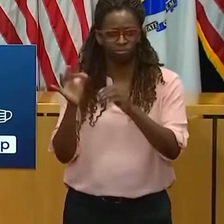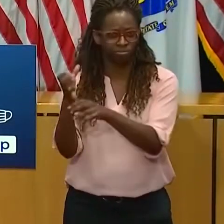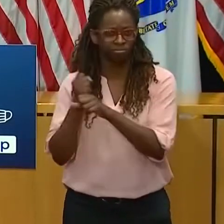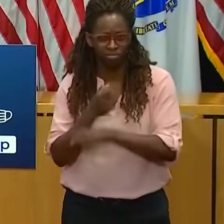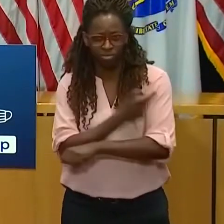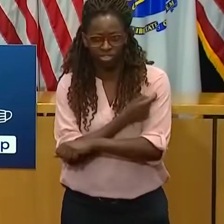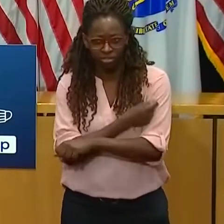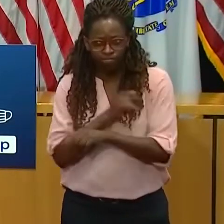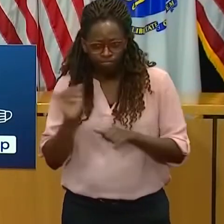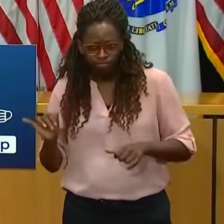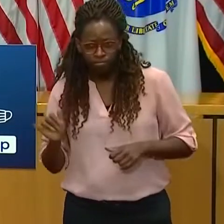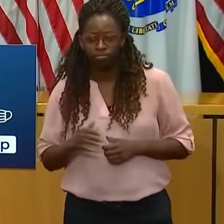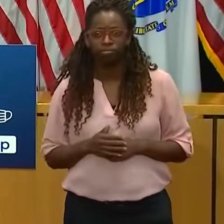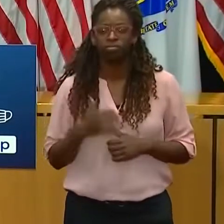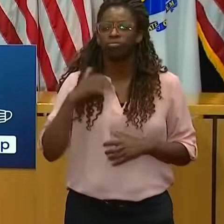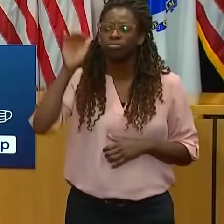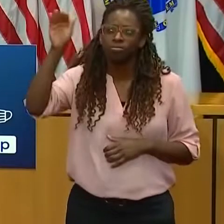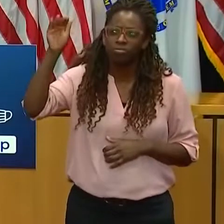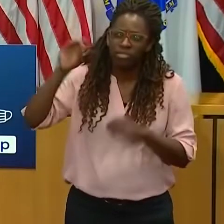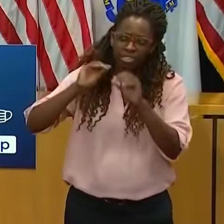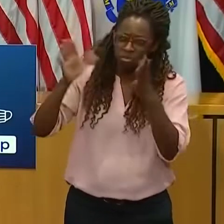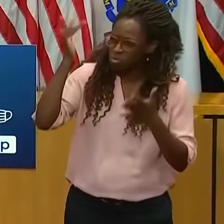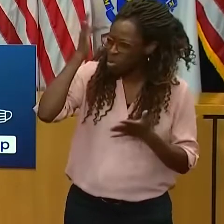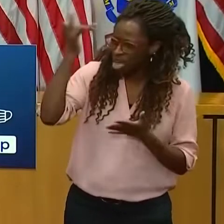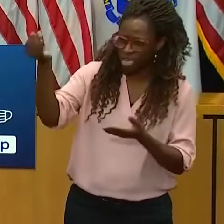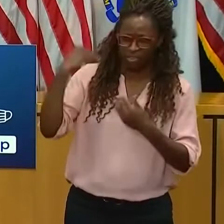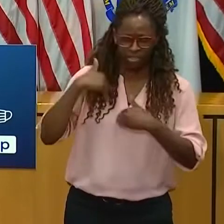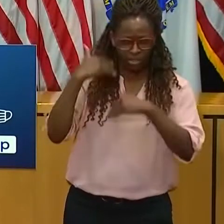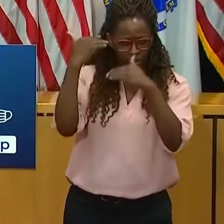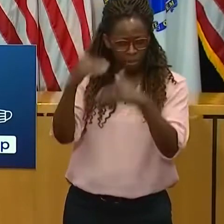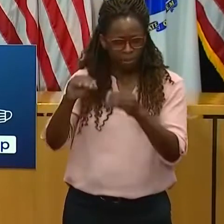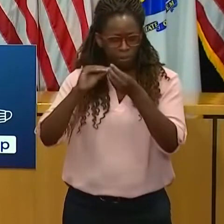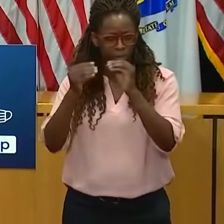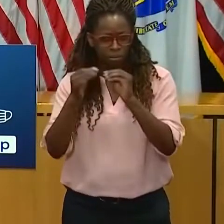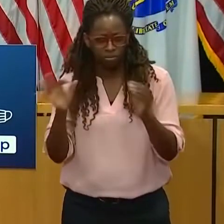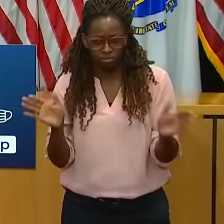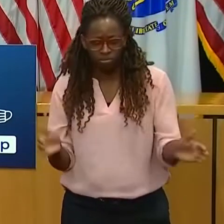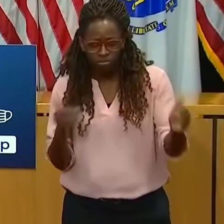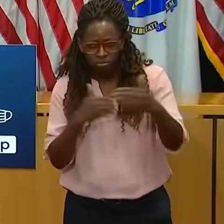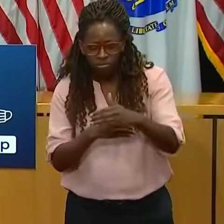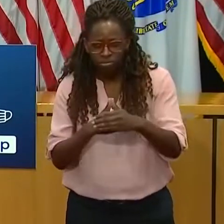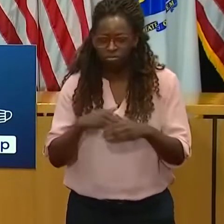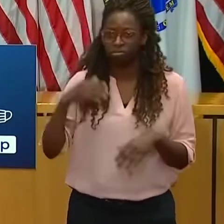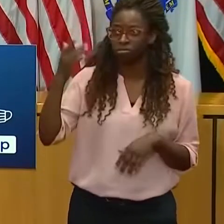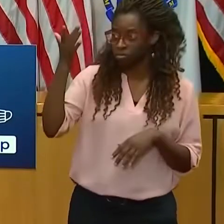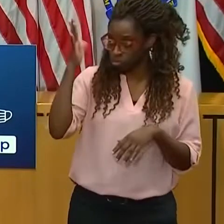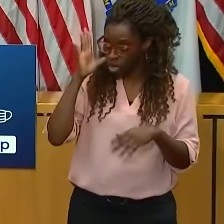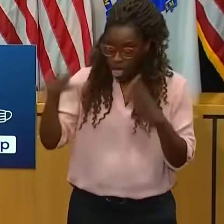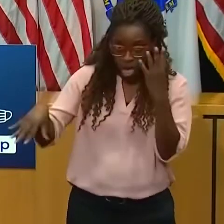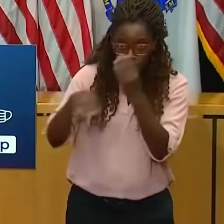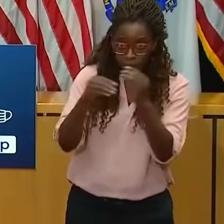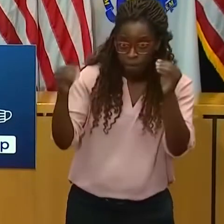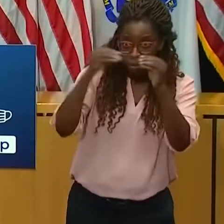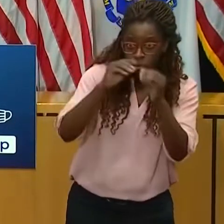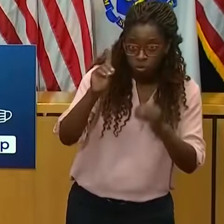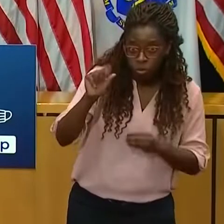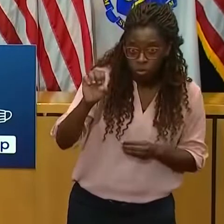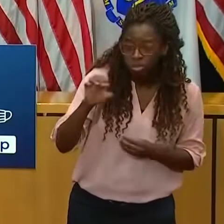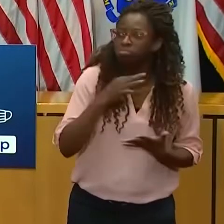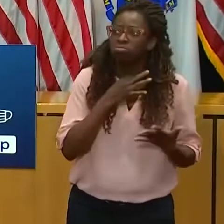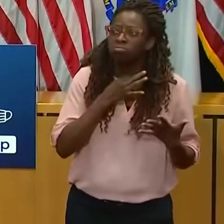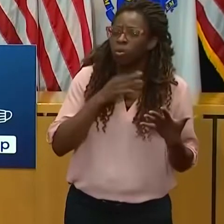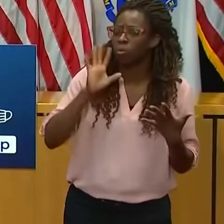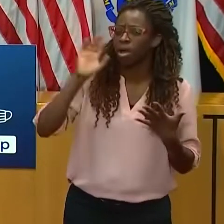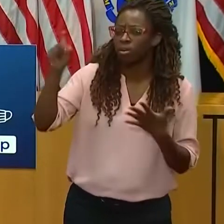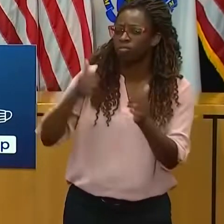this means, why it happens and how that bump will be dealt with along the way. And we understand that while the distribution of vaccines